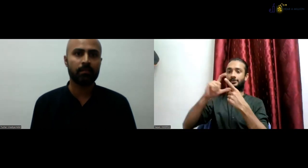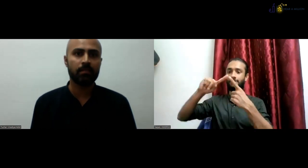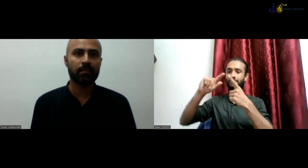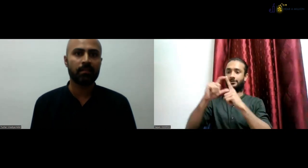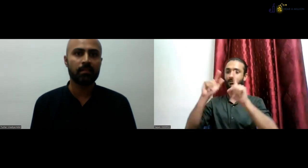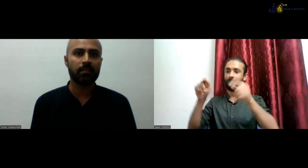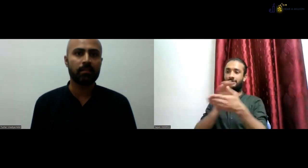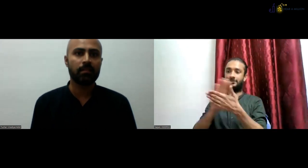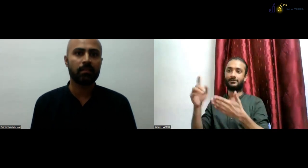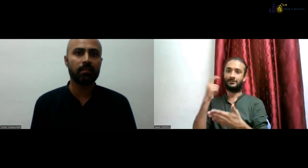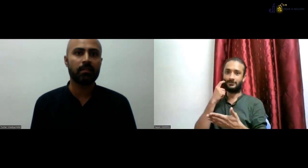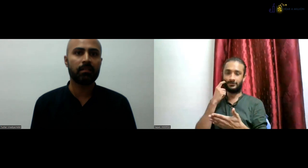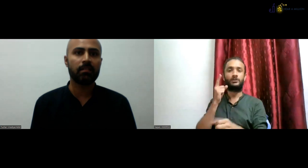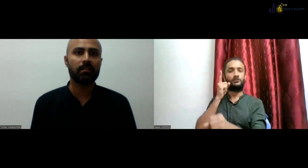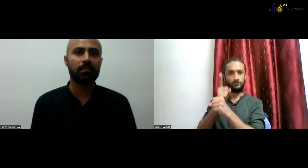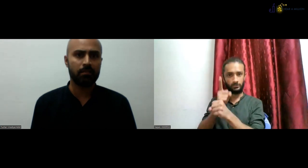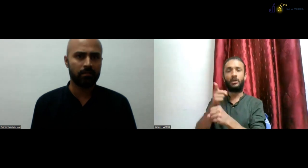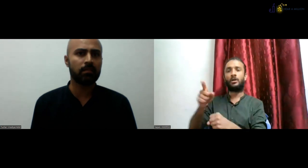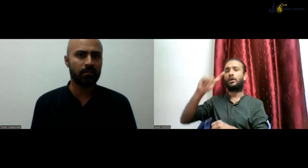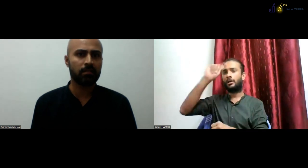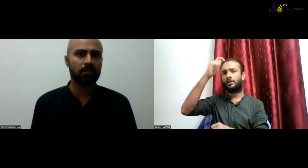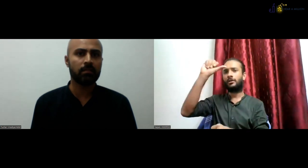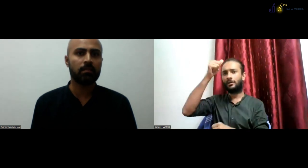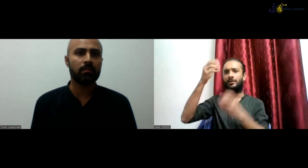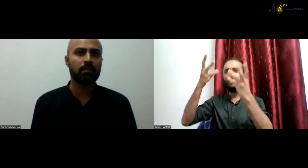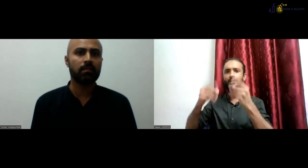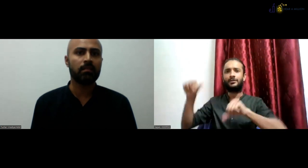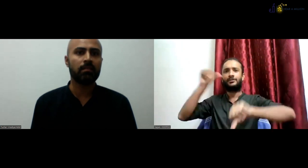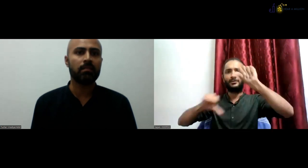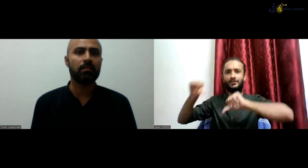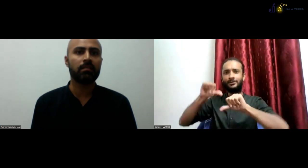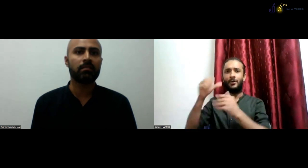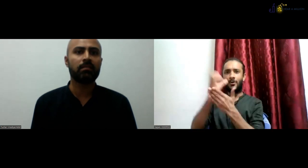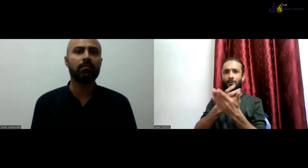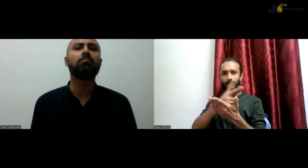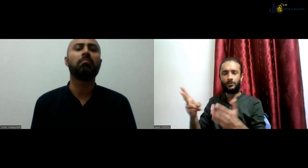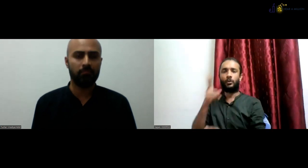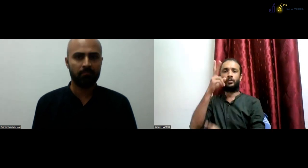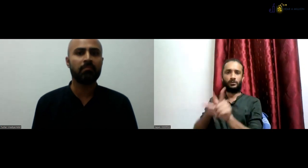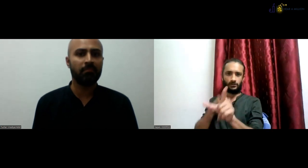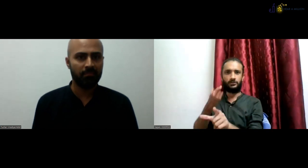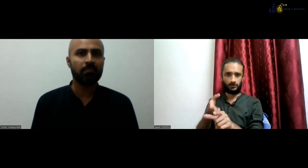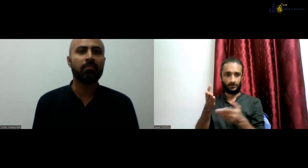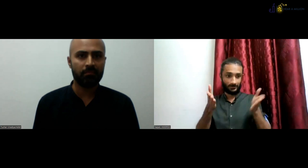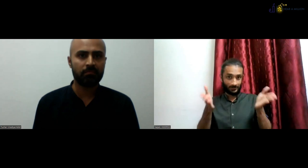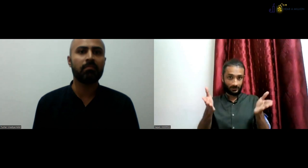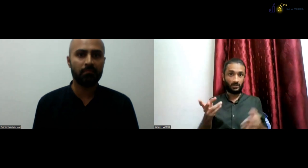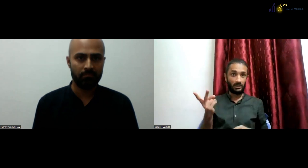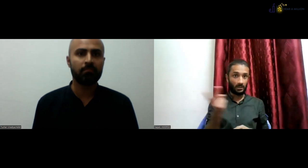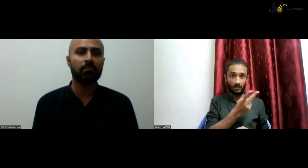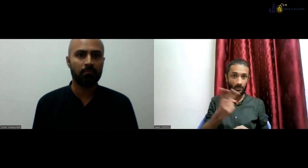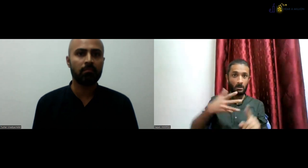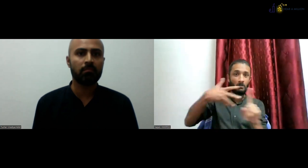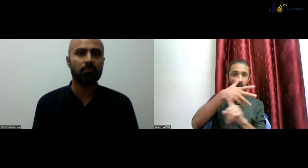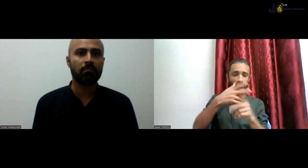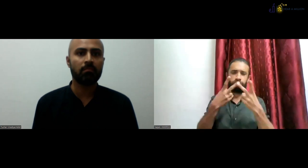in teaching Indian Sign Language, which is a two-year program and the D-ED-HI program is also a two-year, but that is a subject teacher. That is,